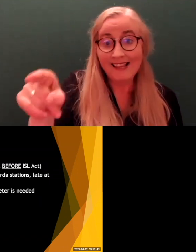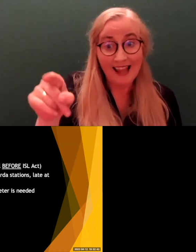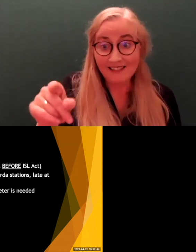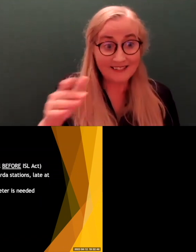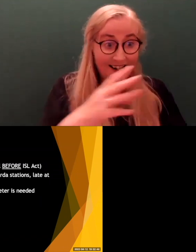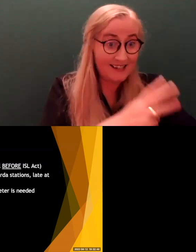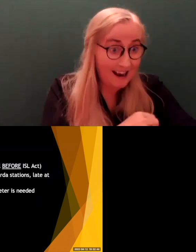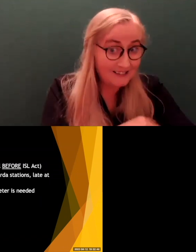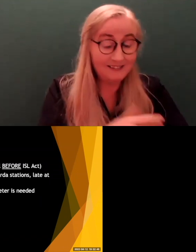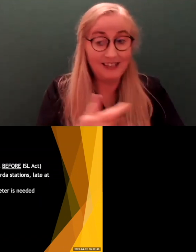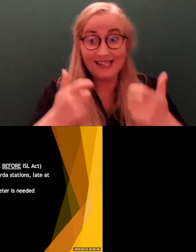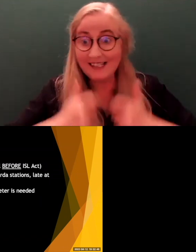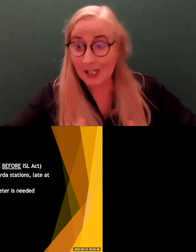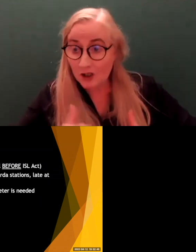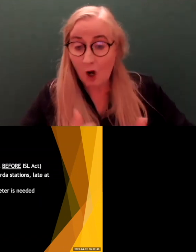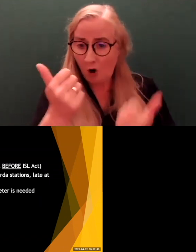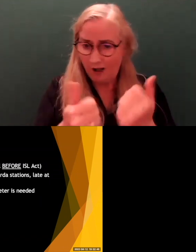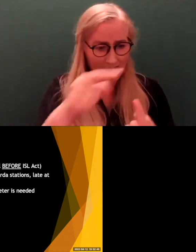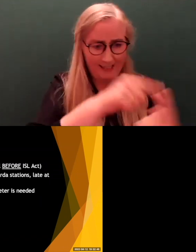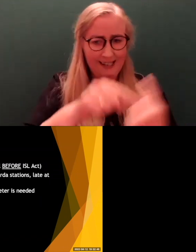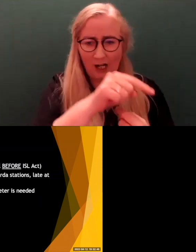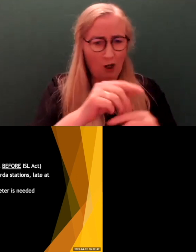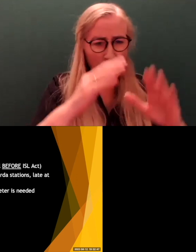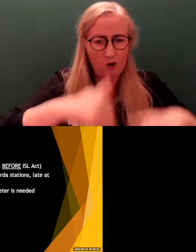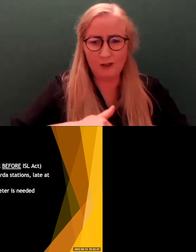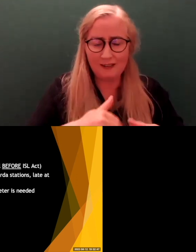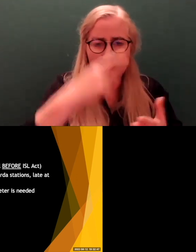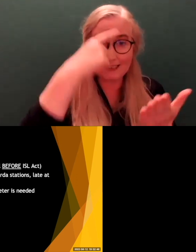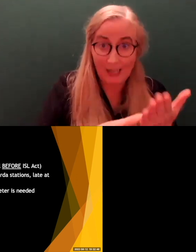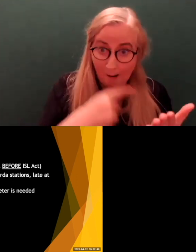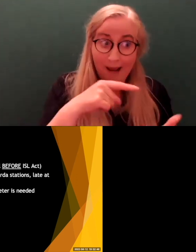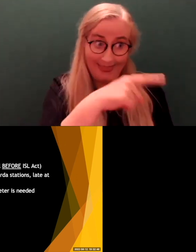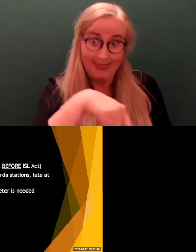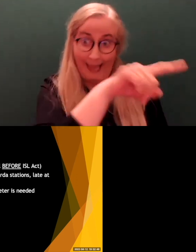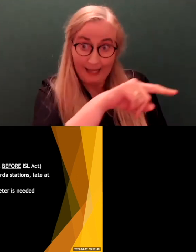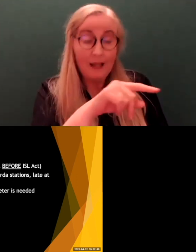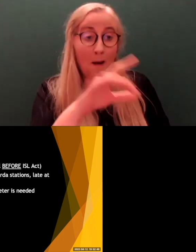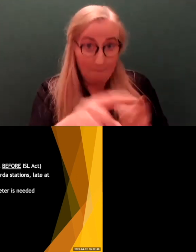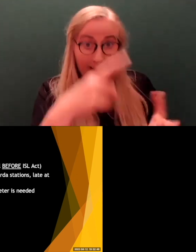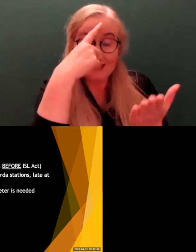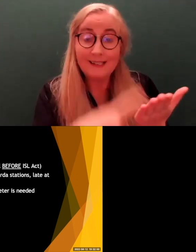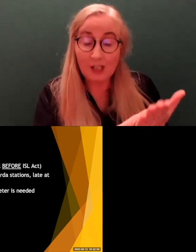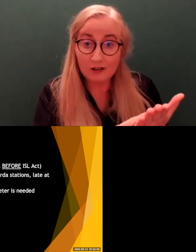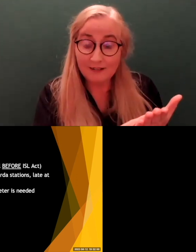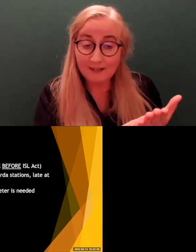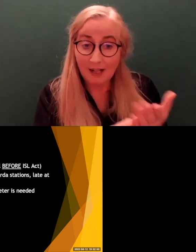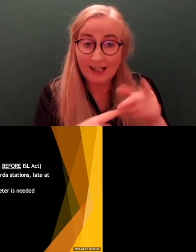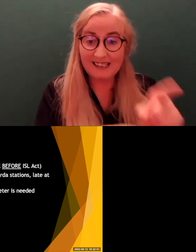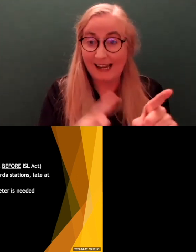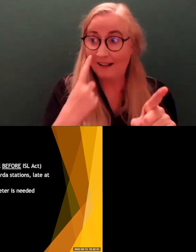or a court to decide. And yet, sometimes they make that decision because maybe they saw a deaf person communicating